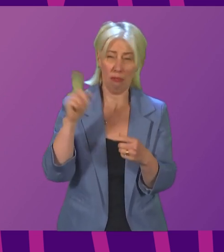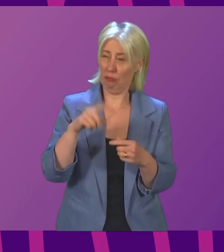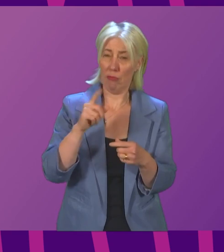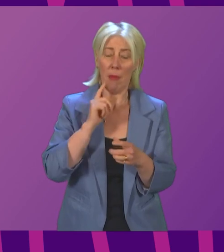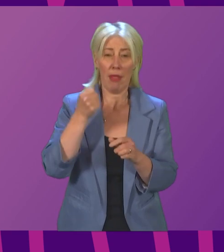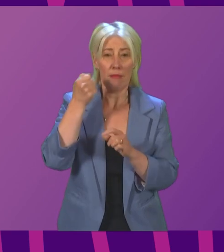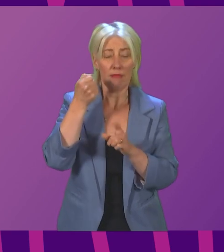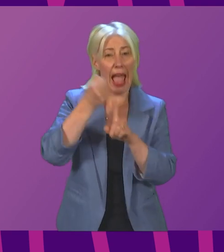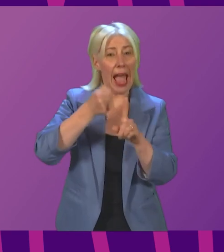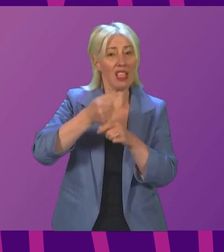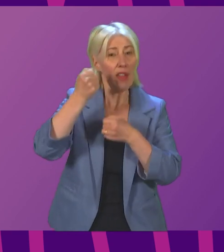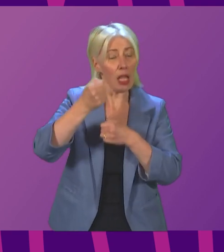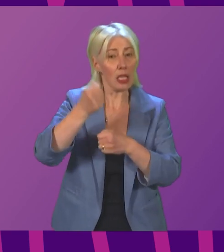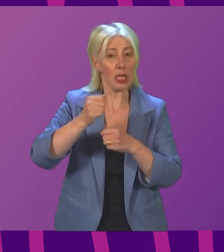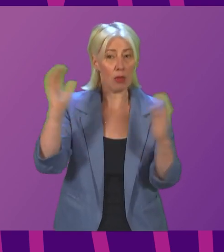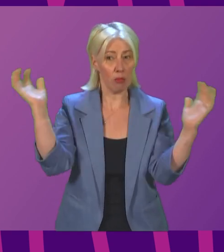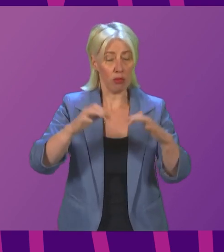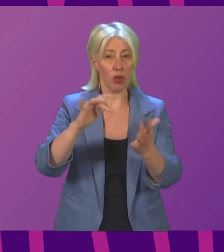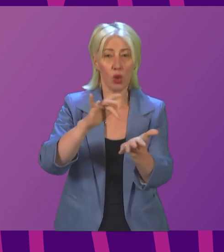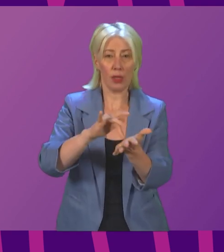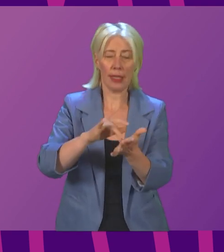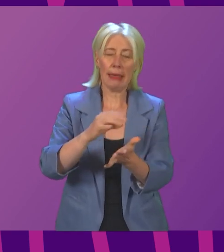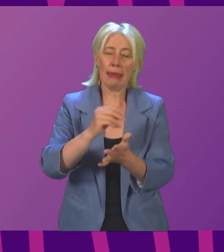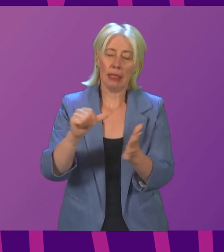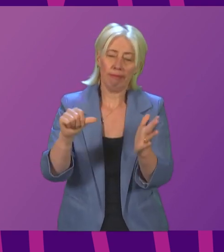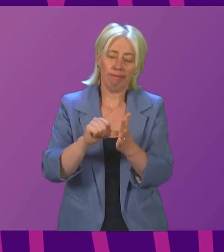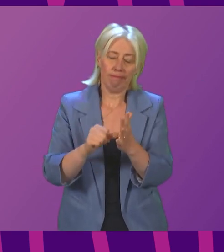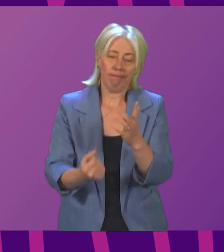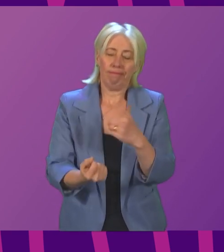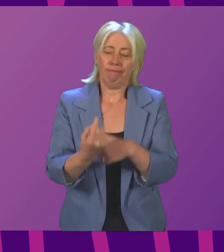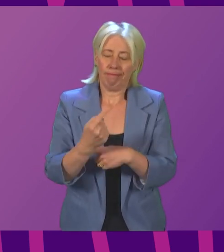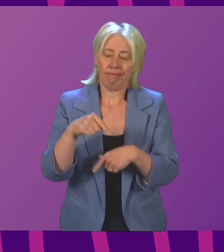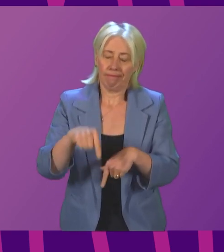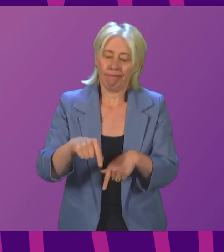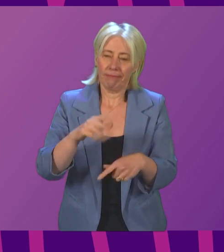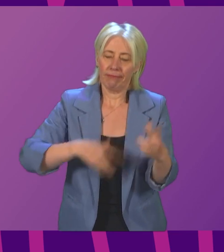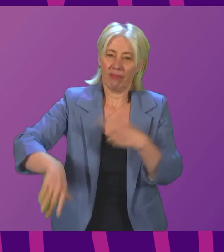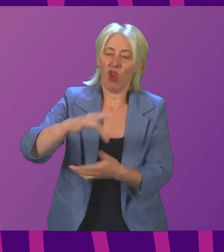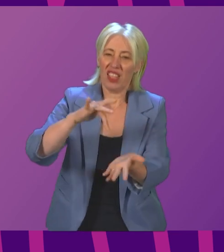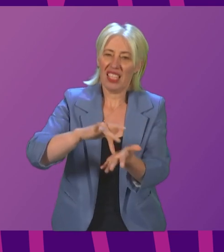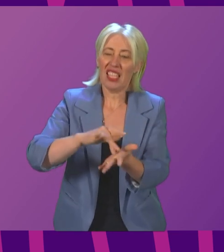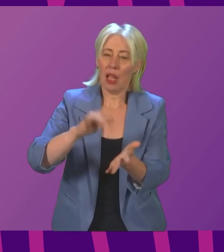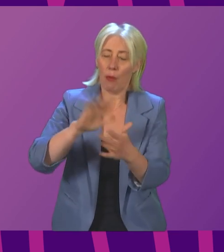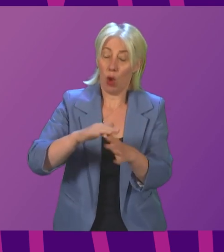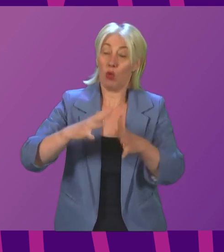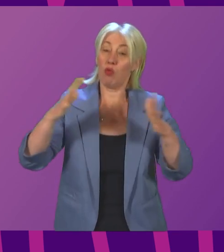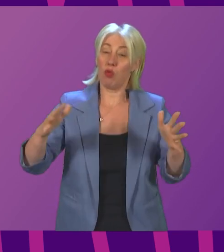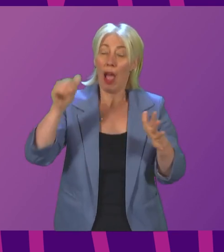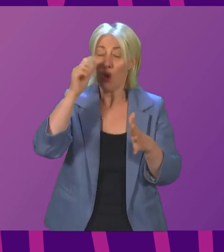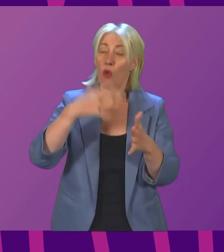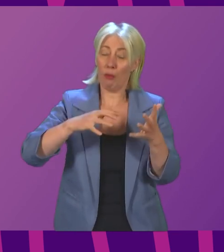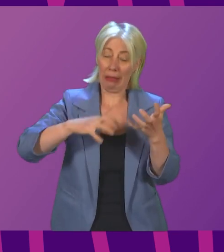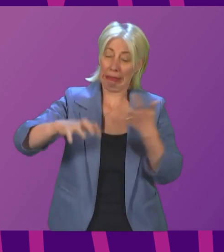city. Some inconvenience was inevitable from an event of that scale and I know the city did experience disruption.